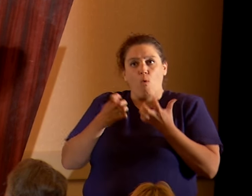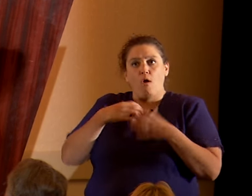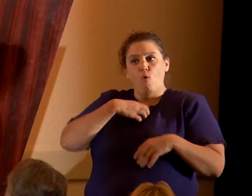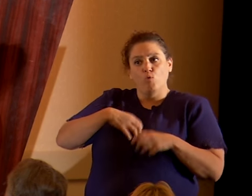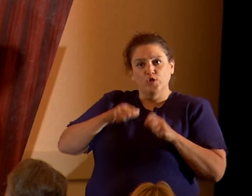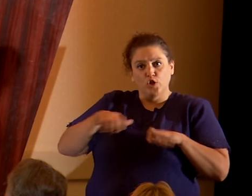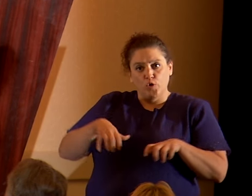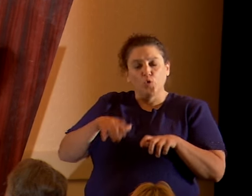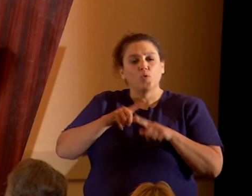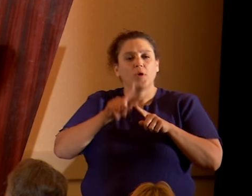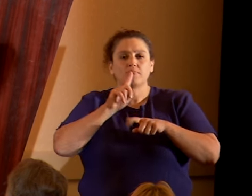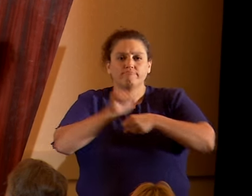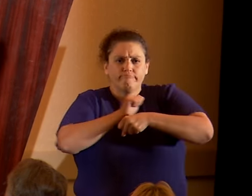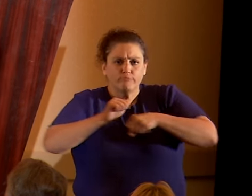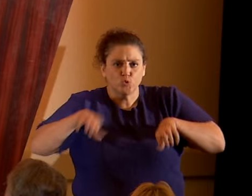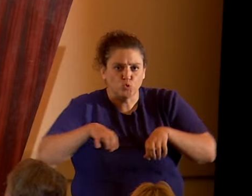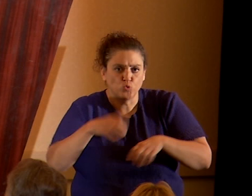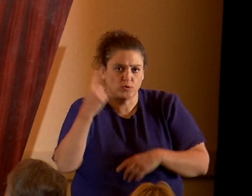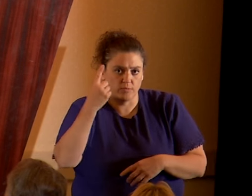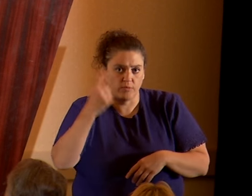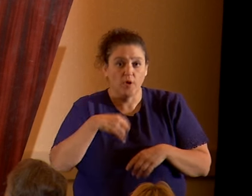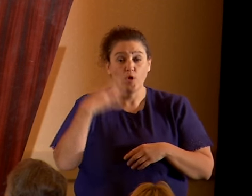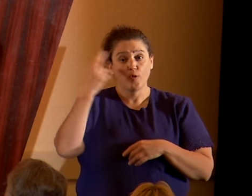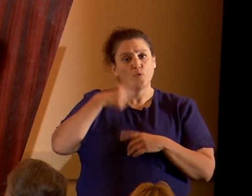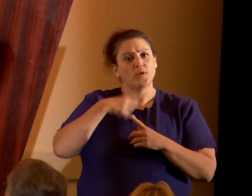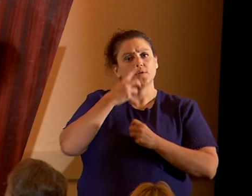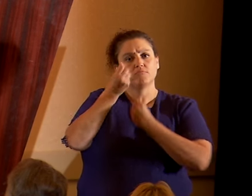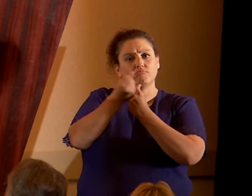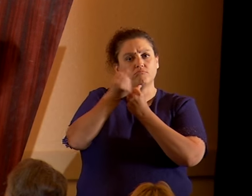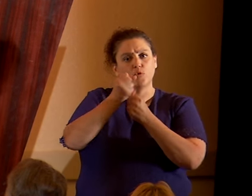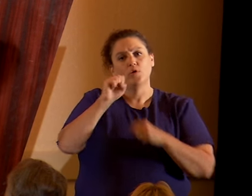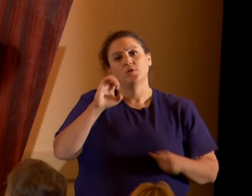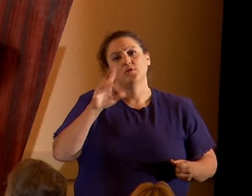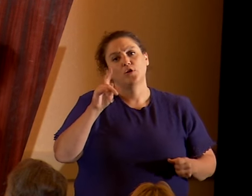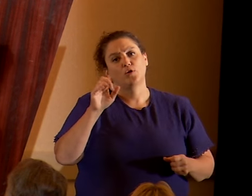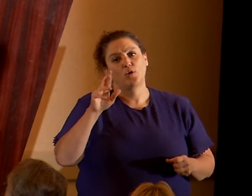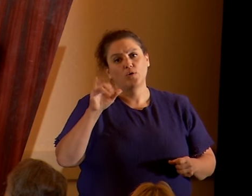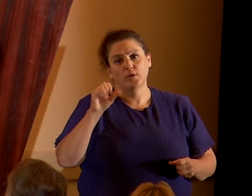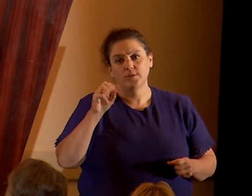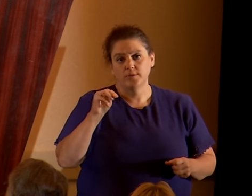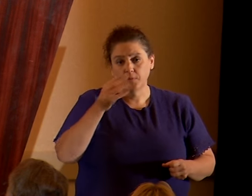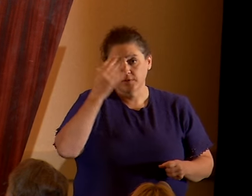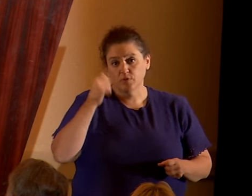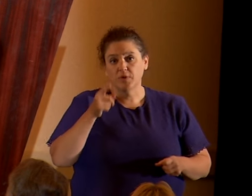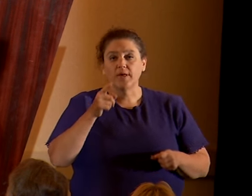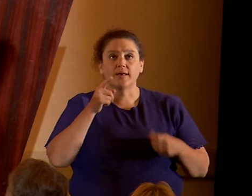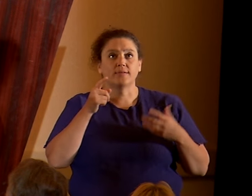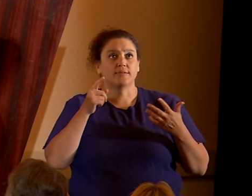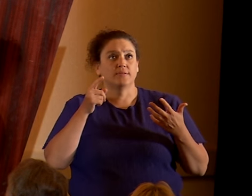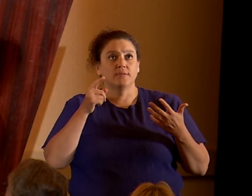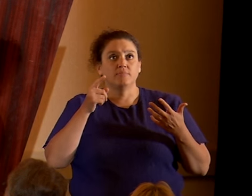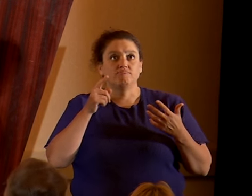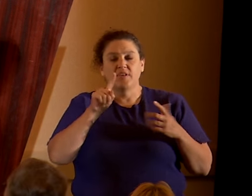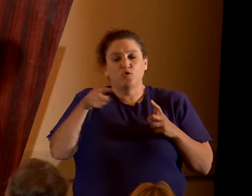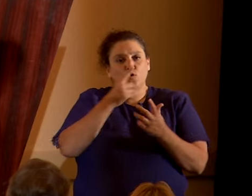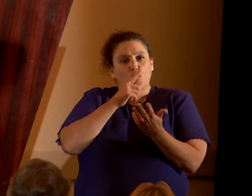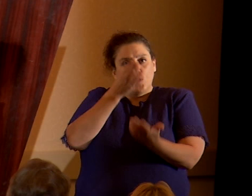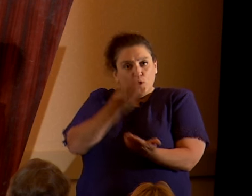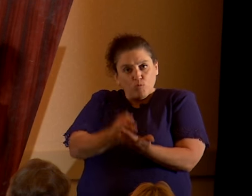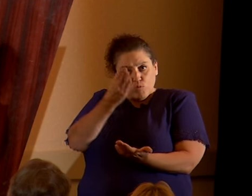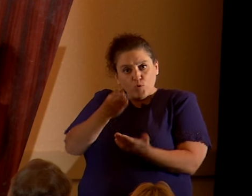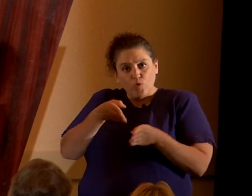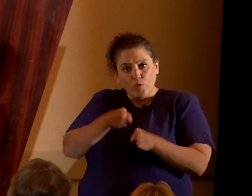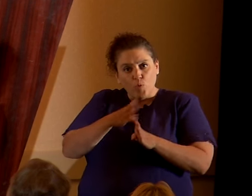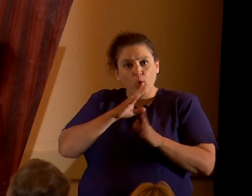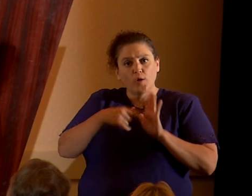The reason why I advocate for secularism is because it's the only proven way to ensure religious